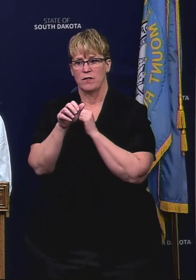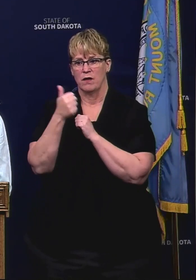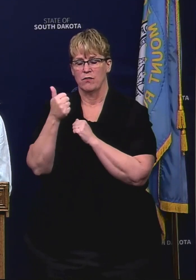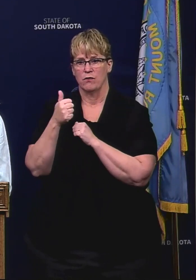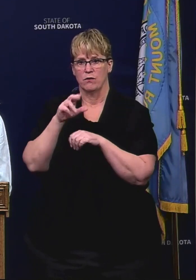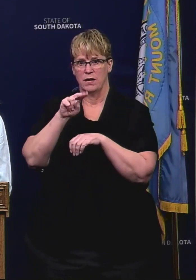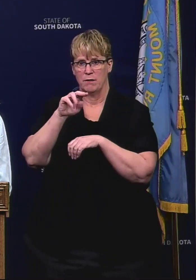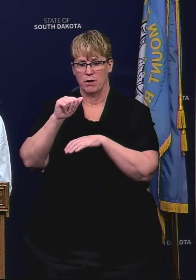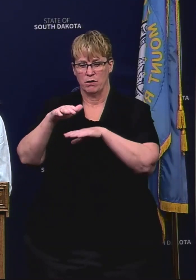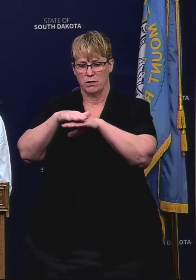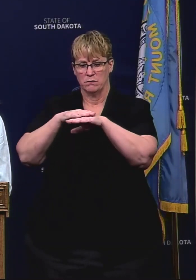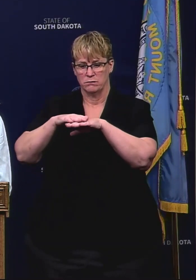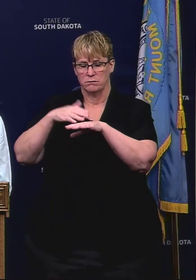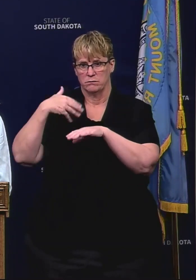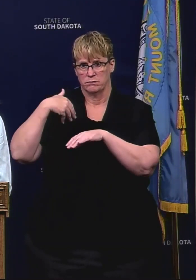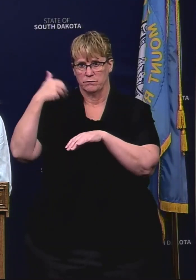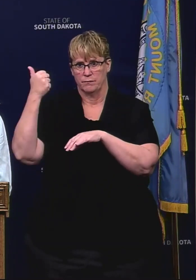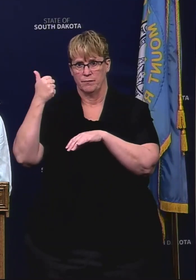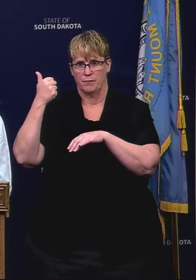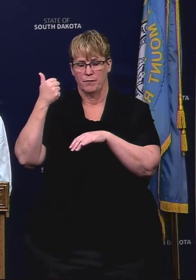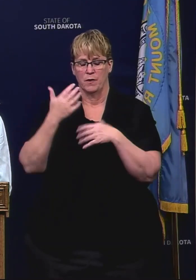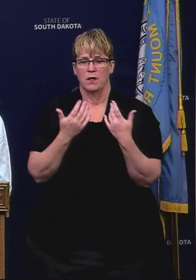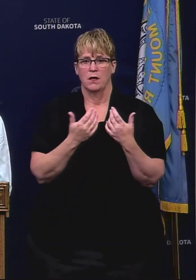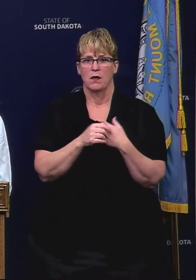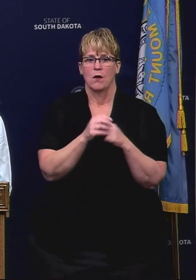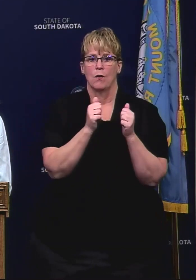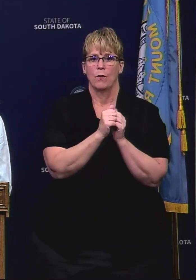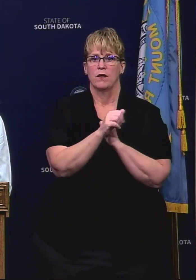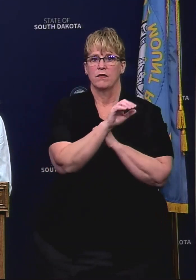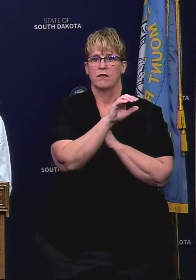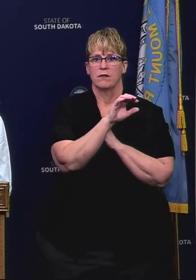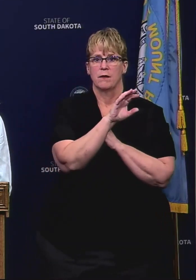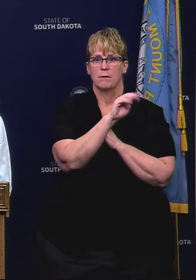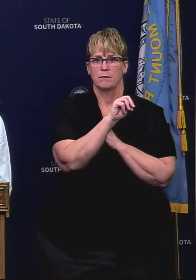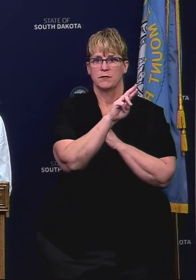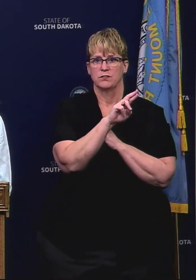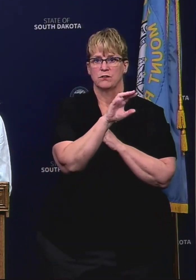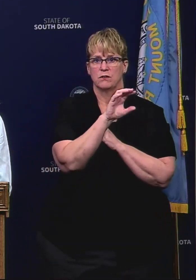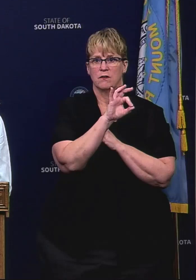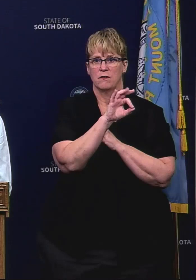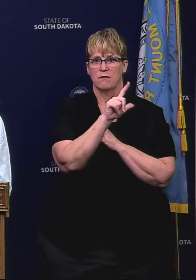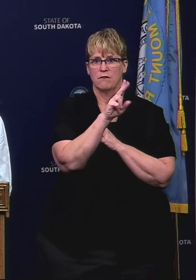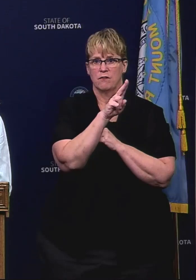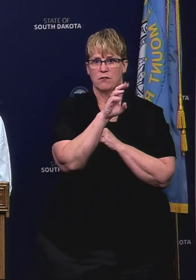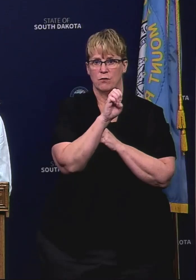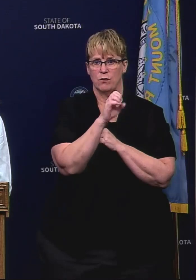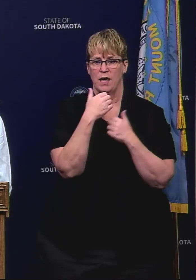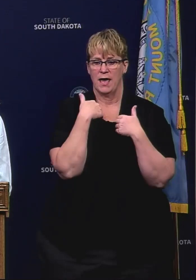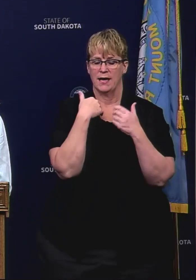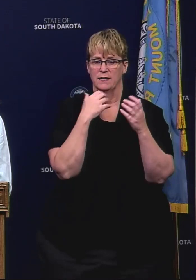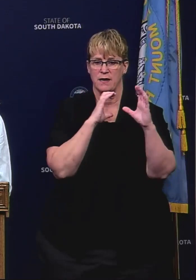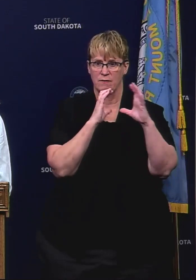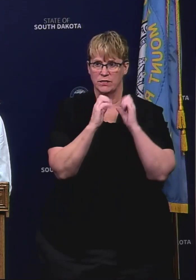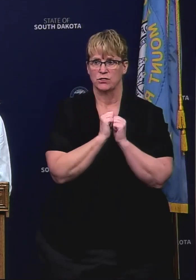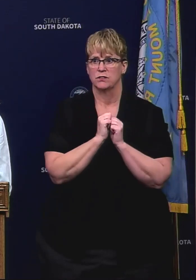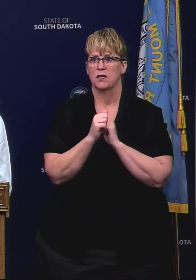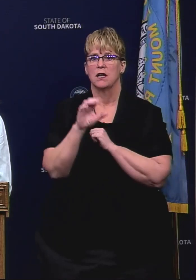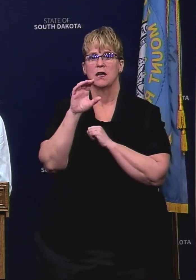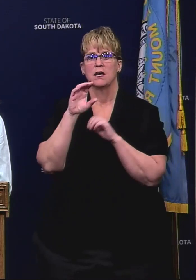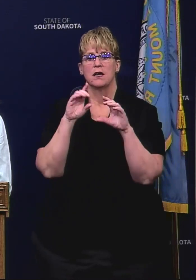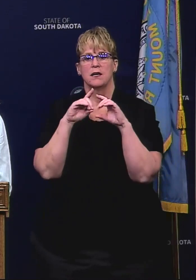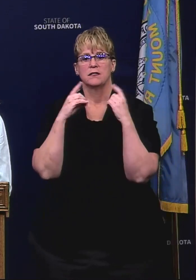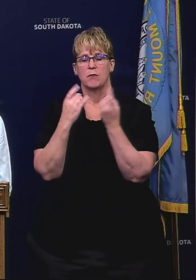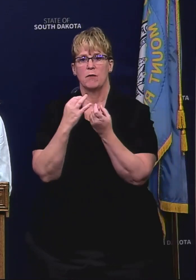chairman our secretary of tribal affairs david flute has had conversations with them as well the department of transportation